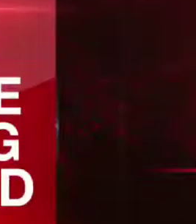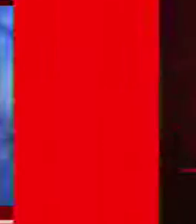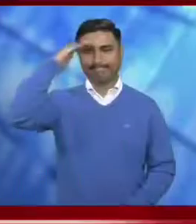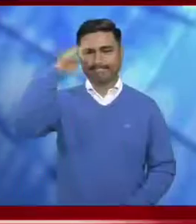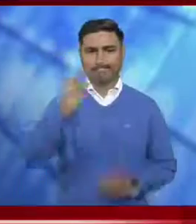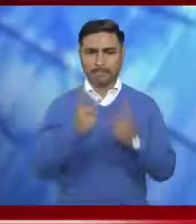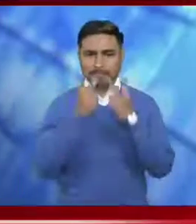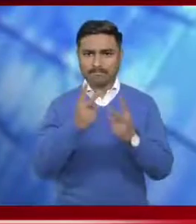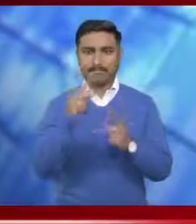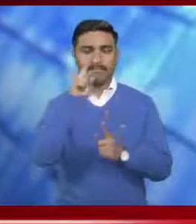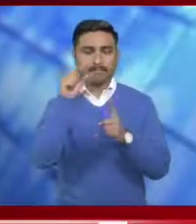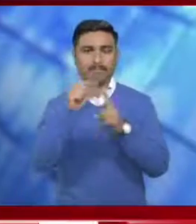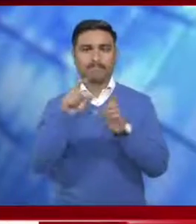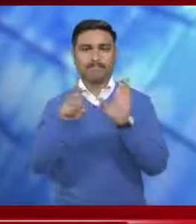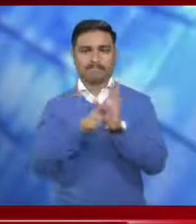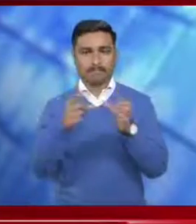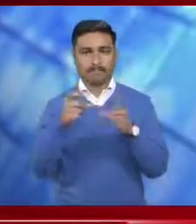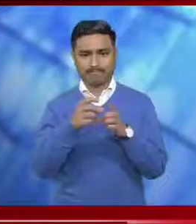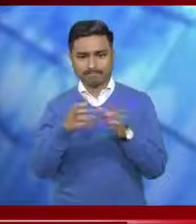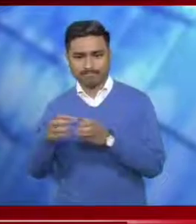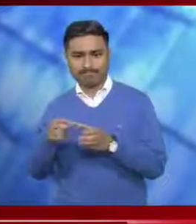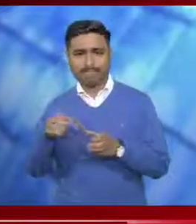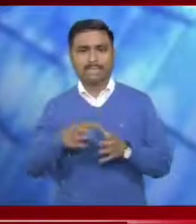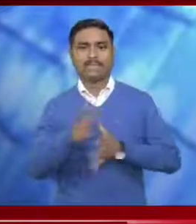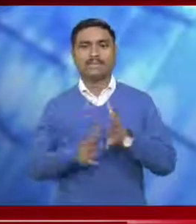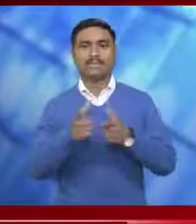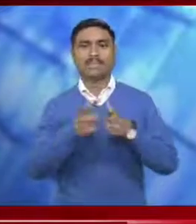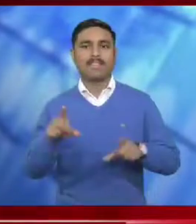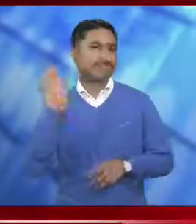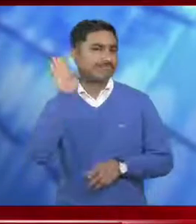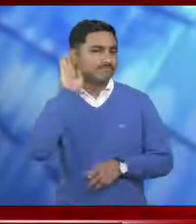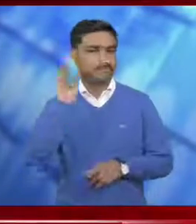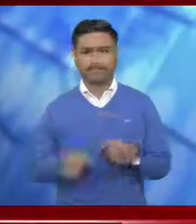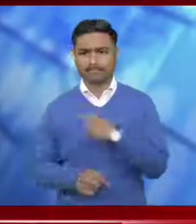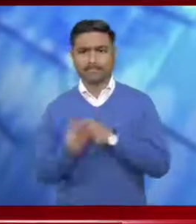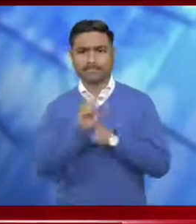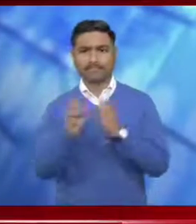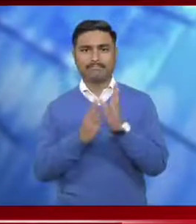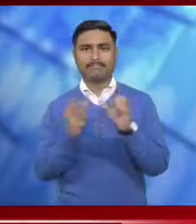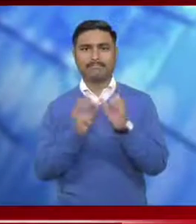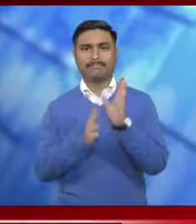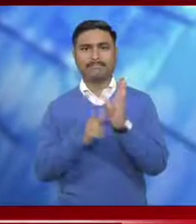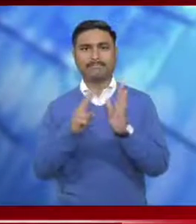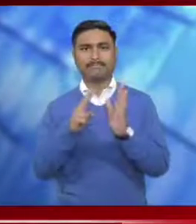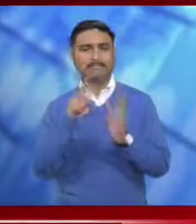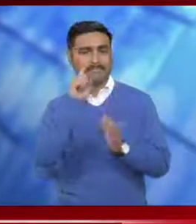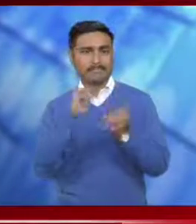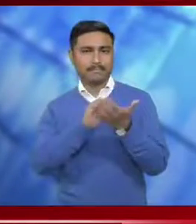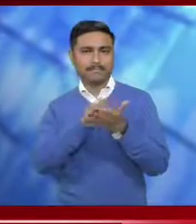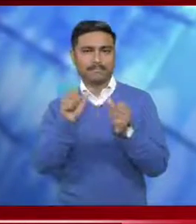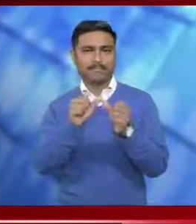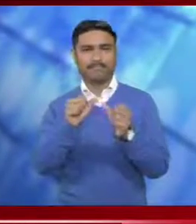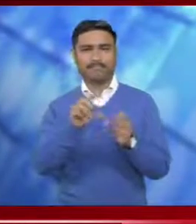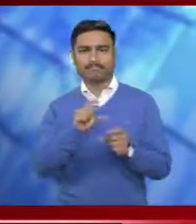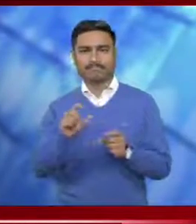Hello, you are watching a special broadcast of IPR Department on News for Hearing Impaired. I'm Manisha Nepal and with me today